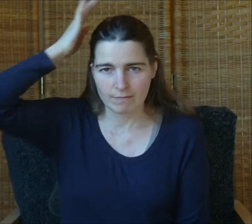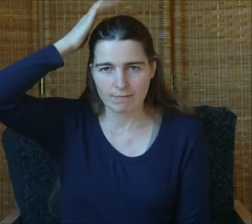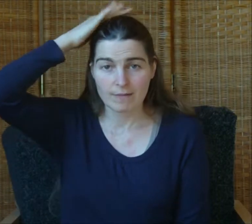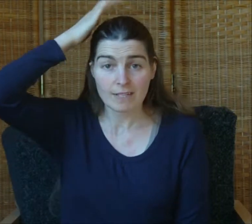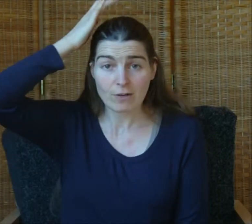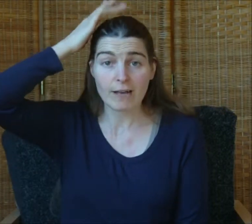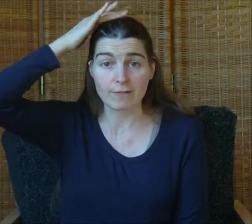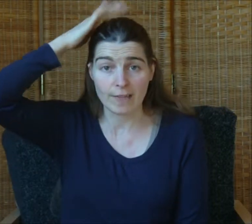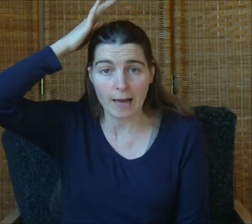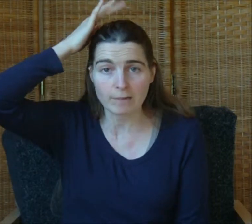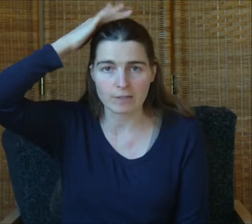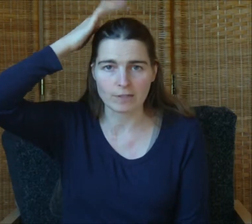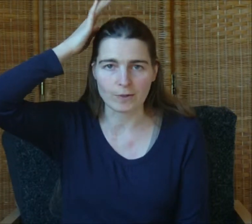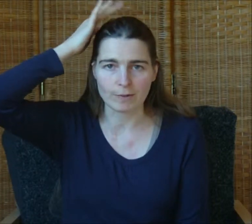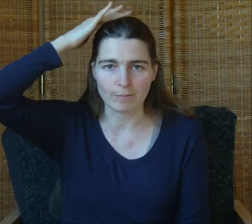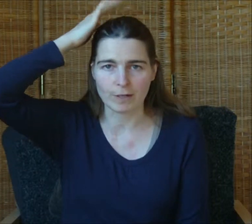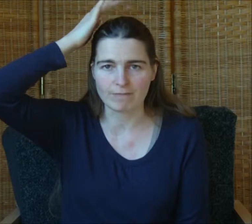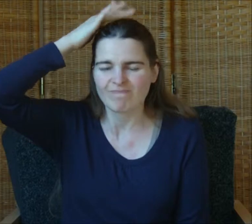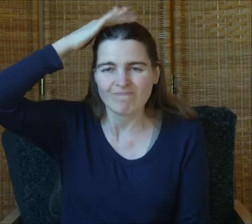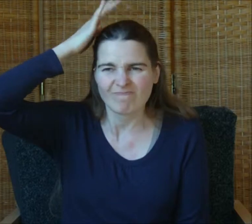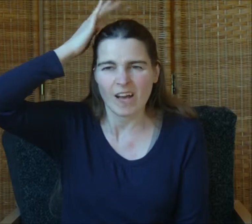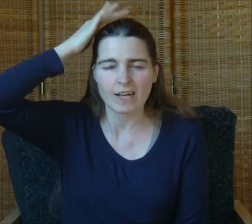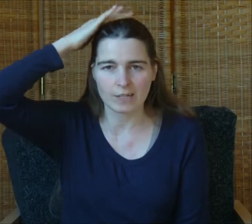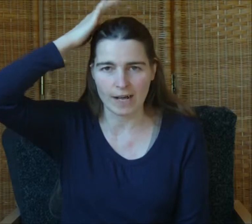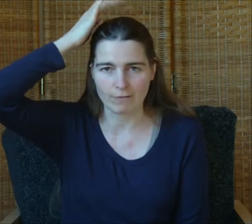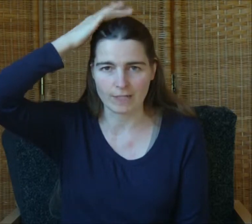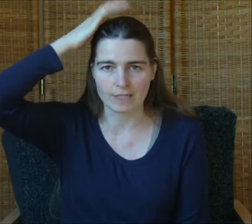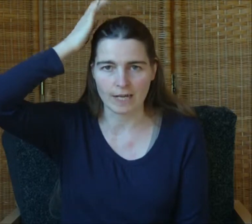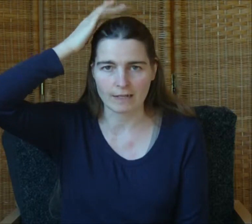It's okay for them to do it but I don't have what it takes.